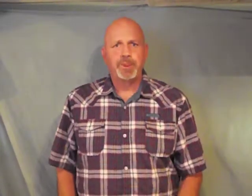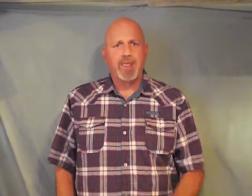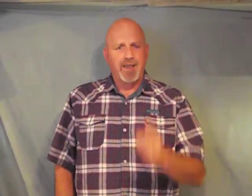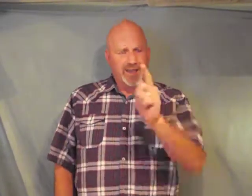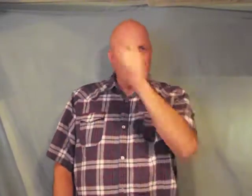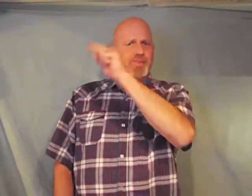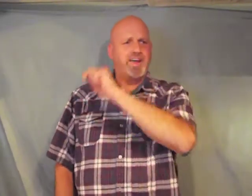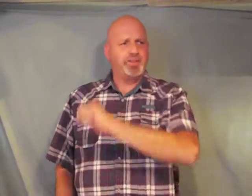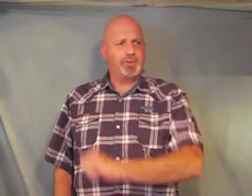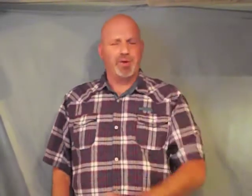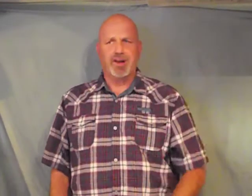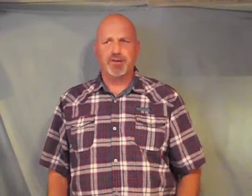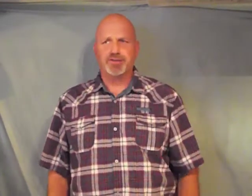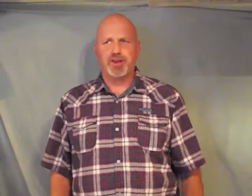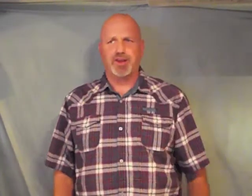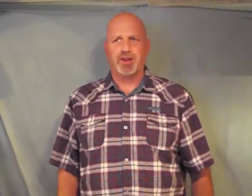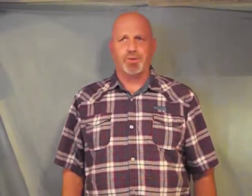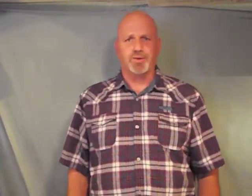give that authority over to the Lord